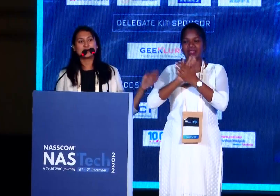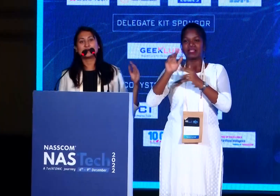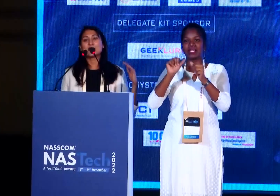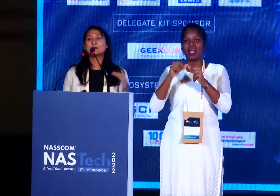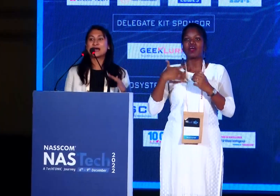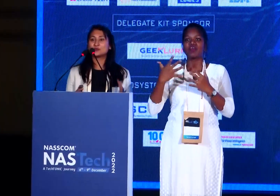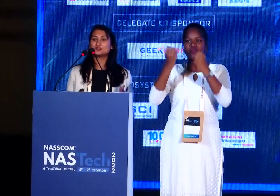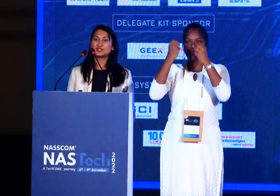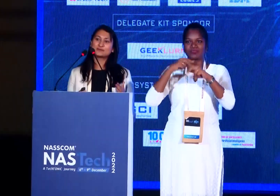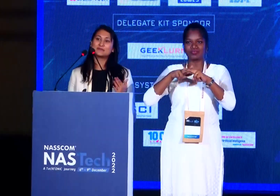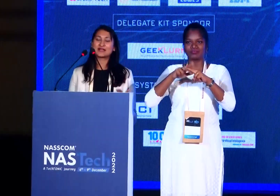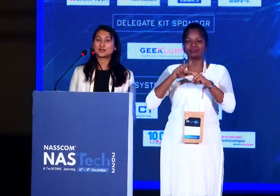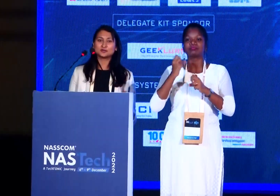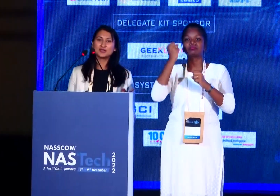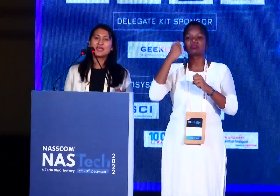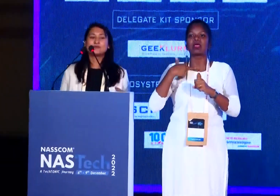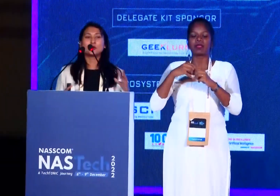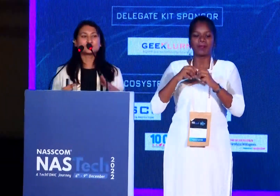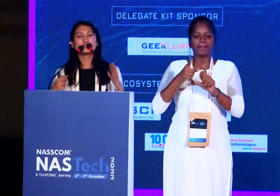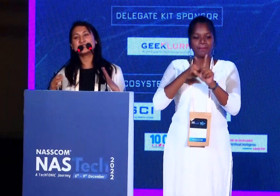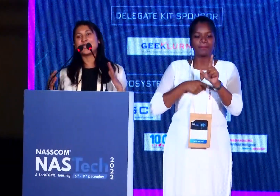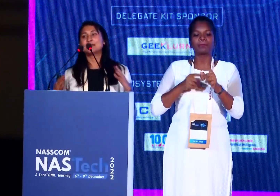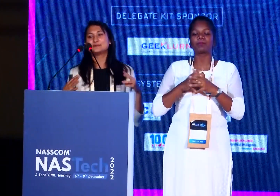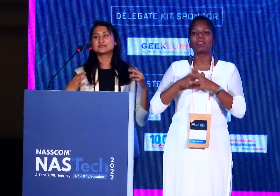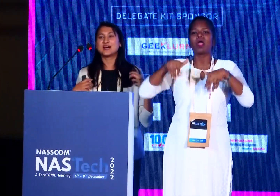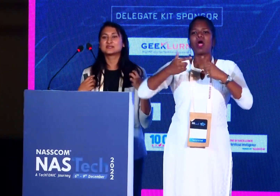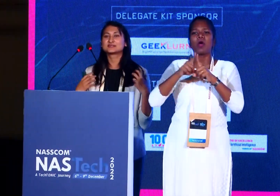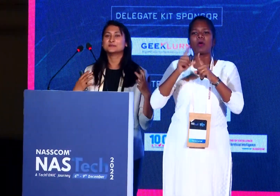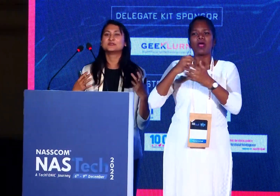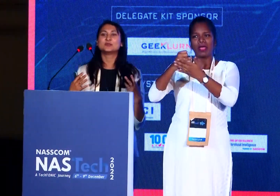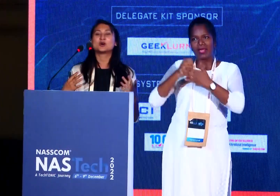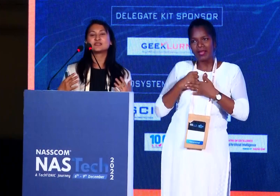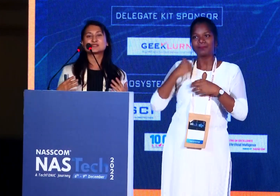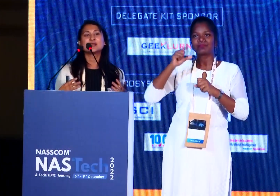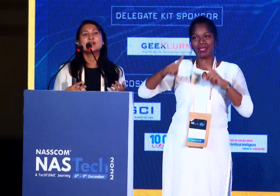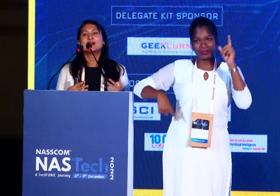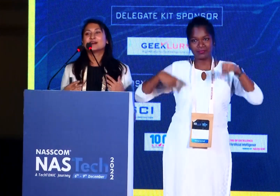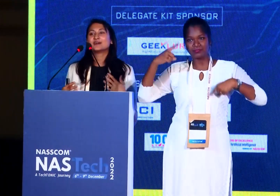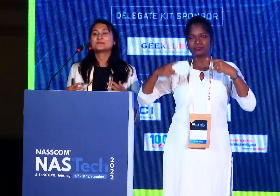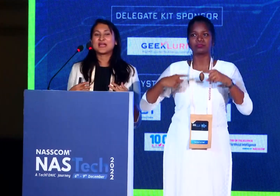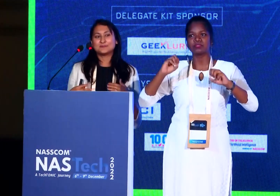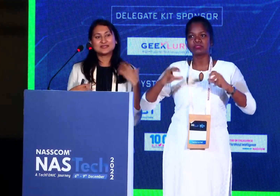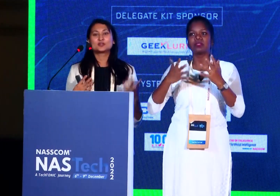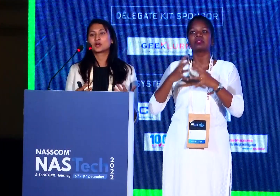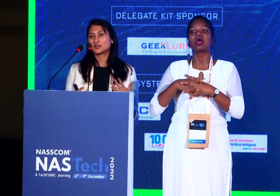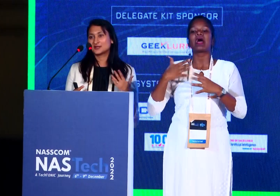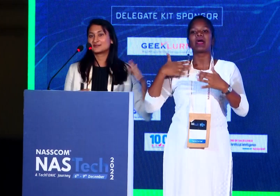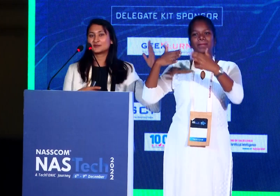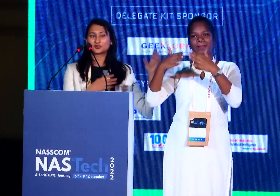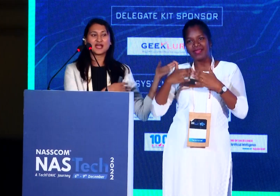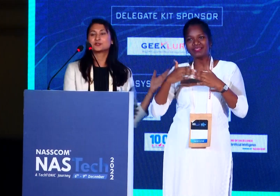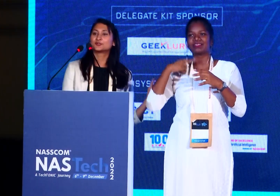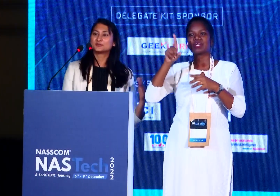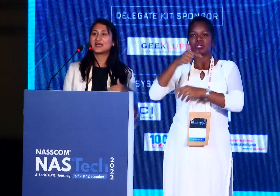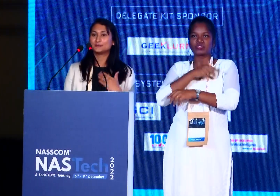Aduvo. I am a bio engineer by background and what really helped me start this company was, I met a doctor,